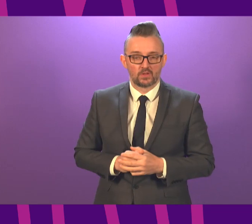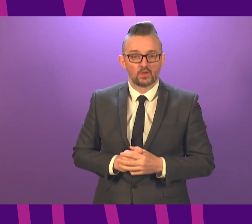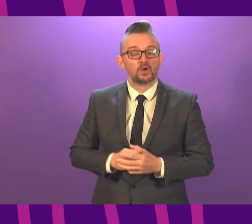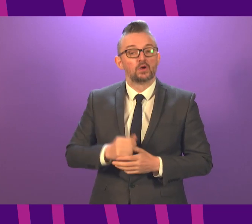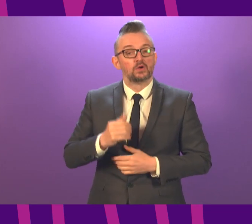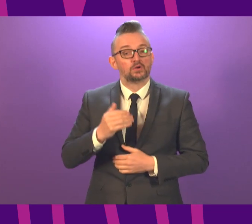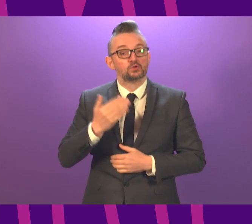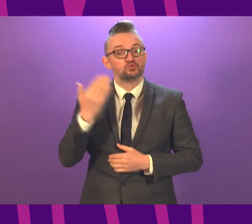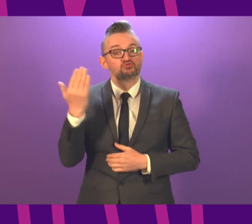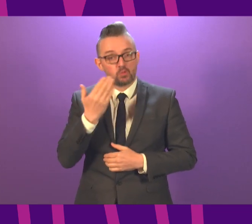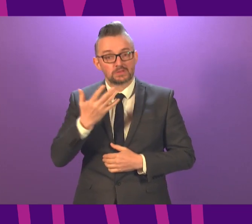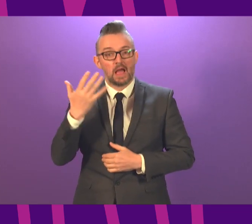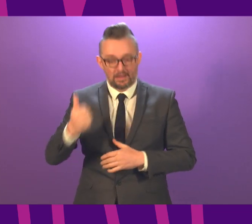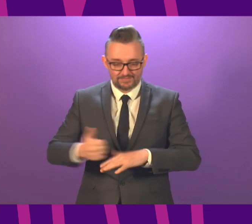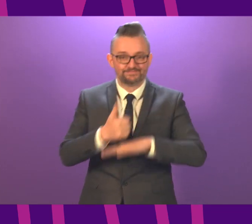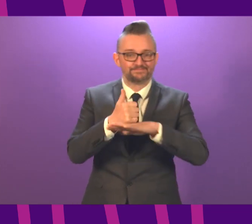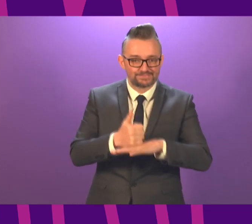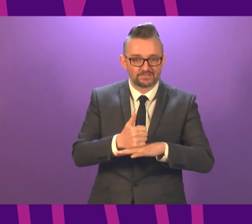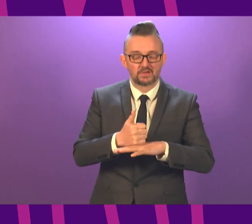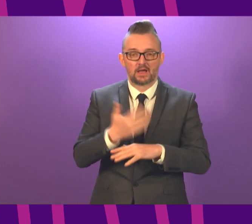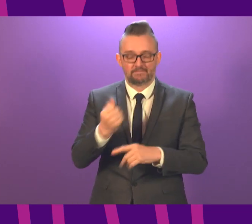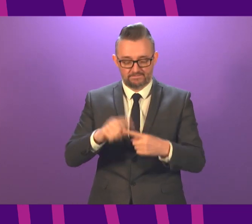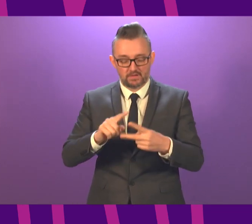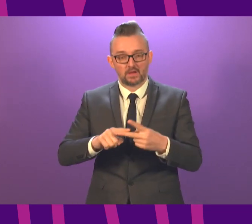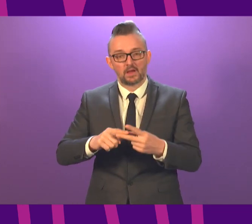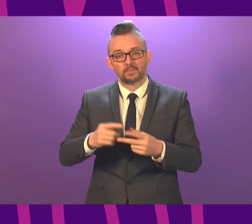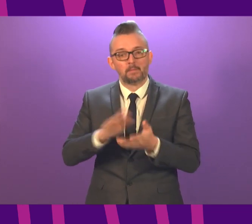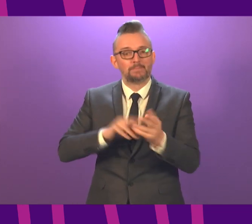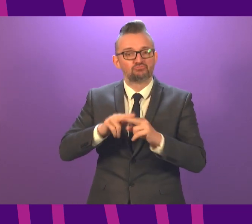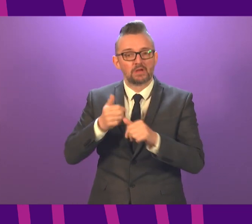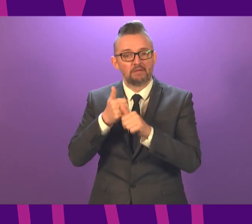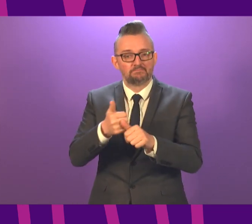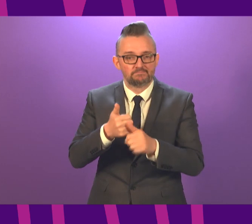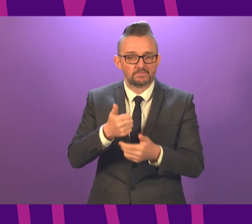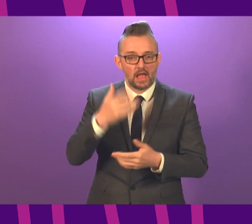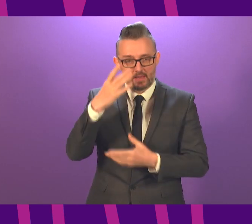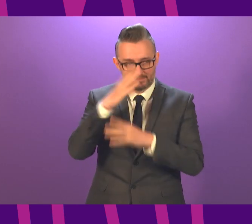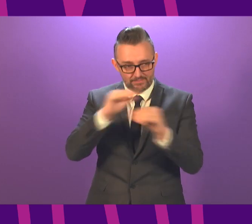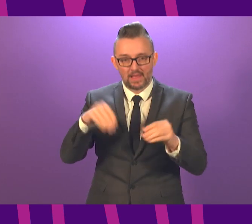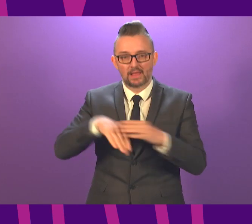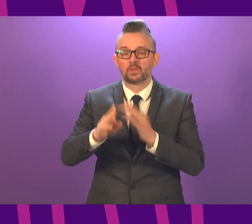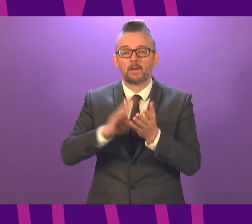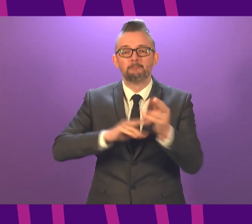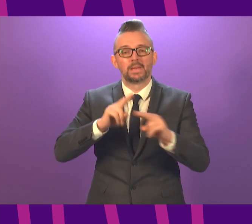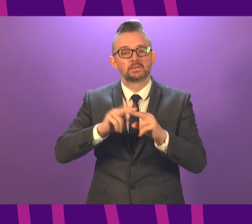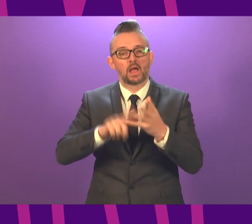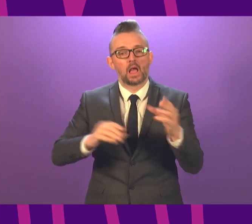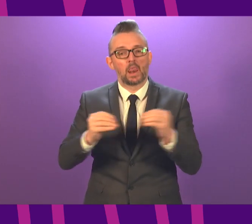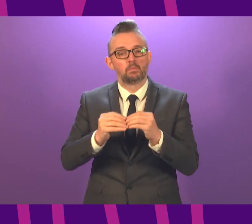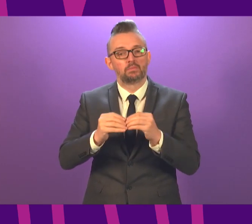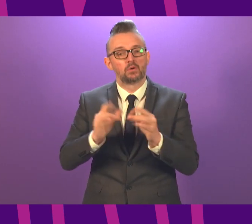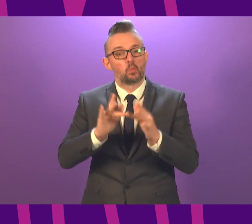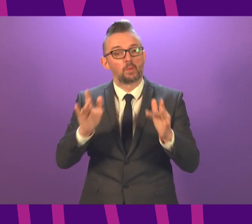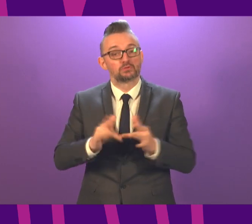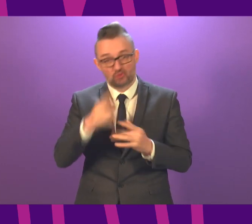authorities already have contingency plans in place. is advice for parents available via the Parent Club website. Parents can also speak